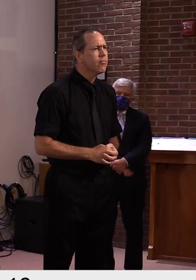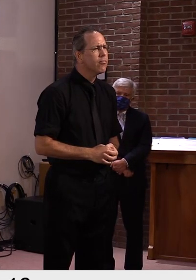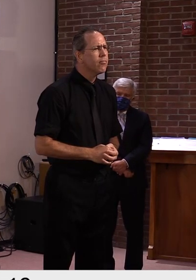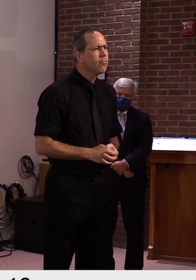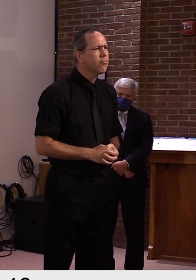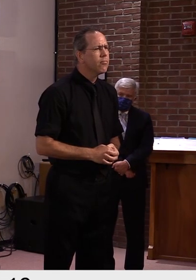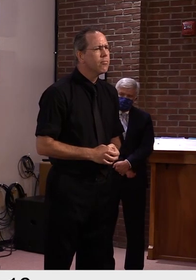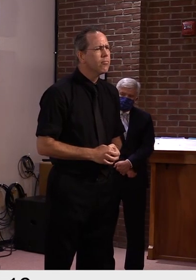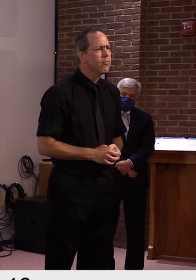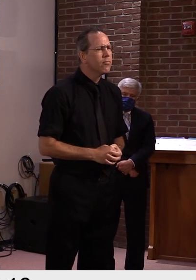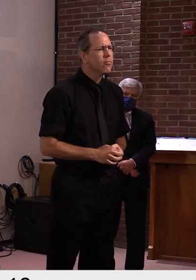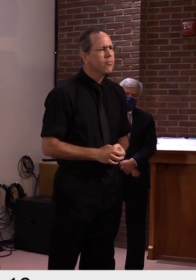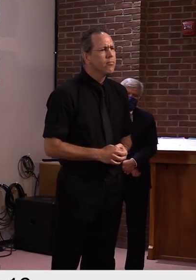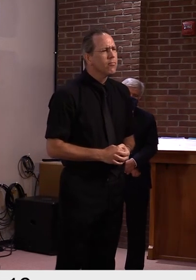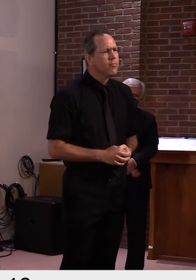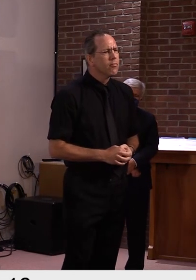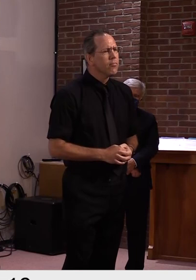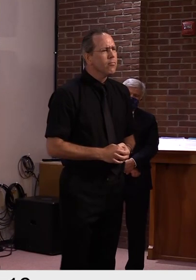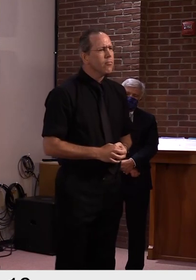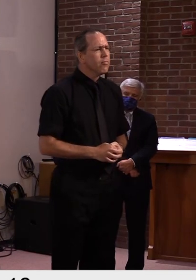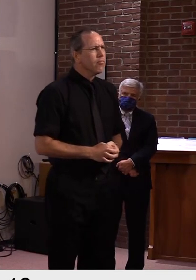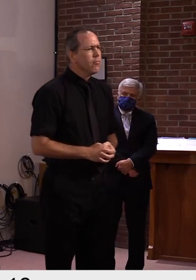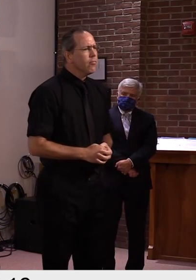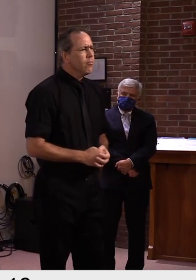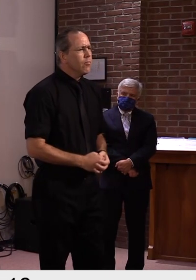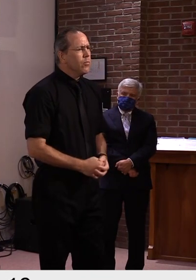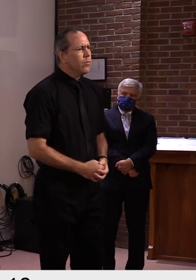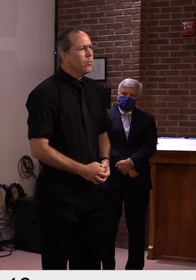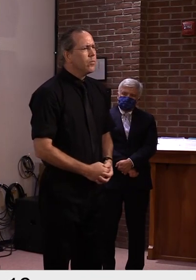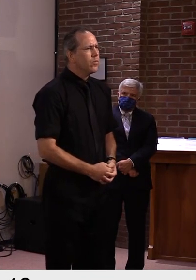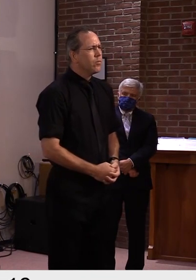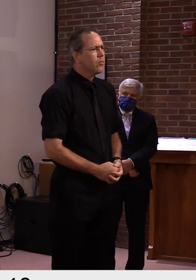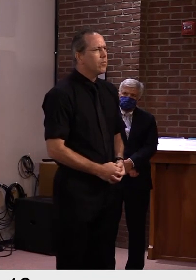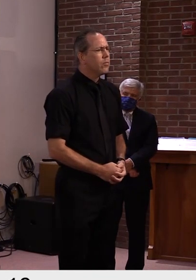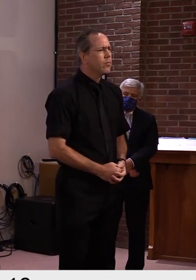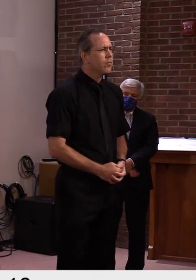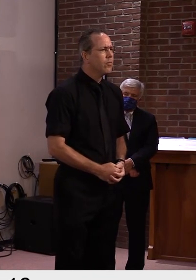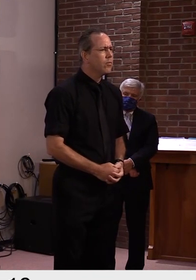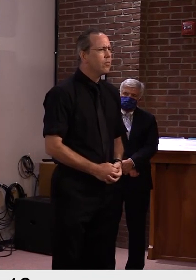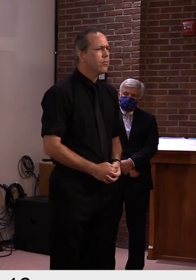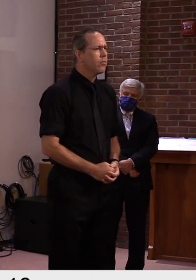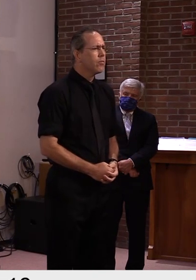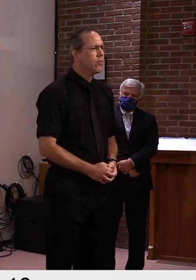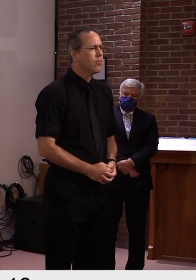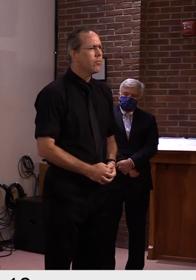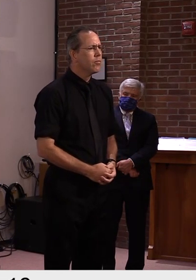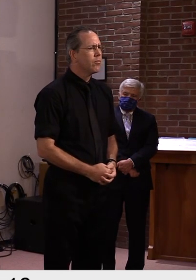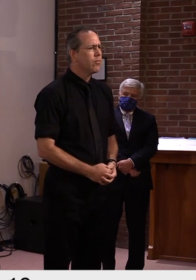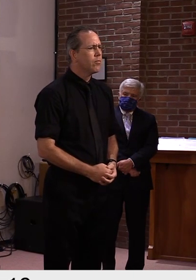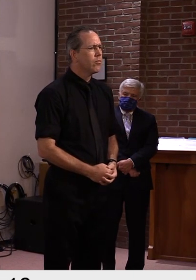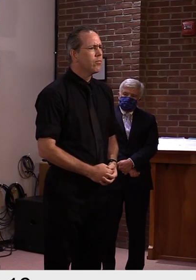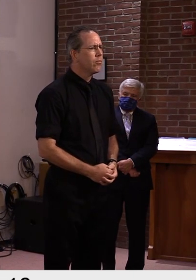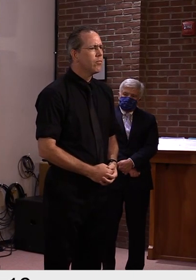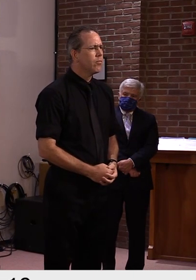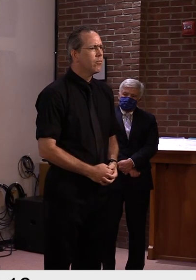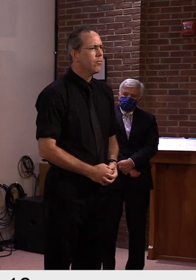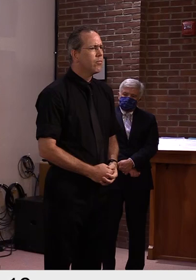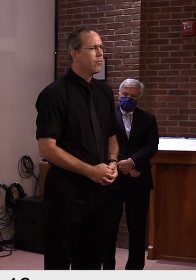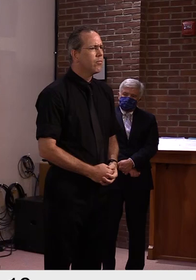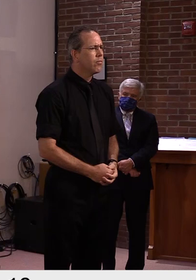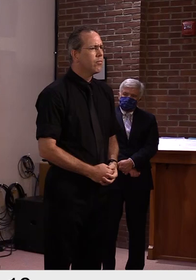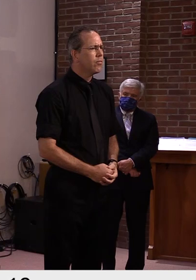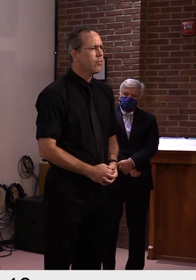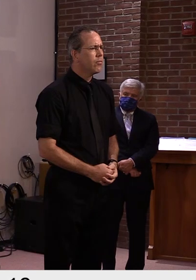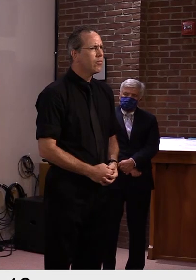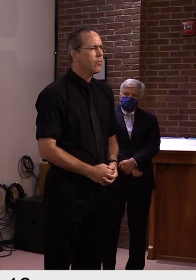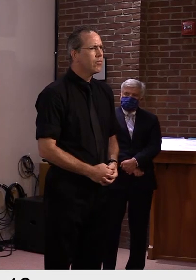chosen as the Democratic nominee. You're someone who served in the legislature for quite a spell before you served as Lieutenant